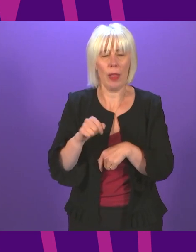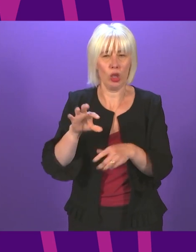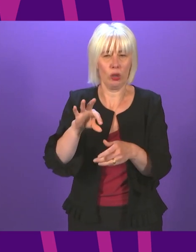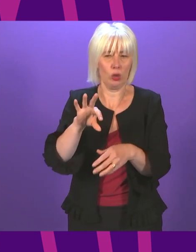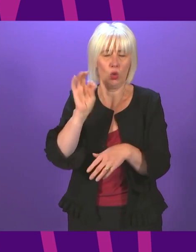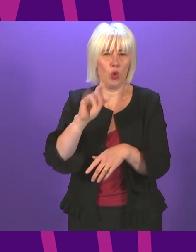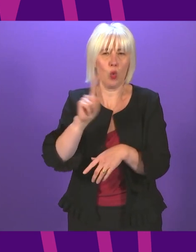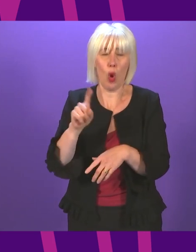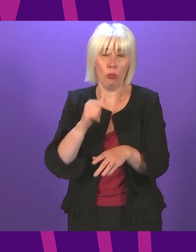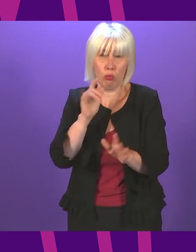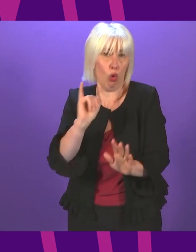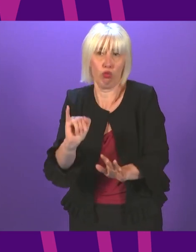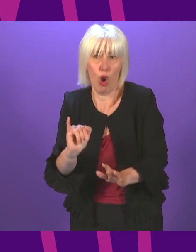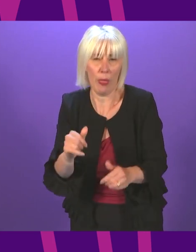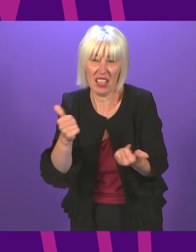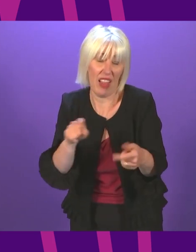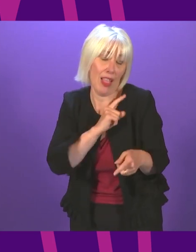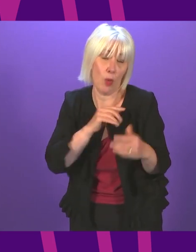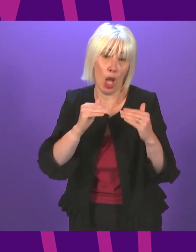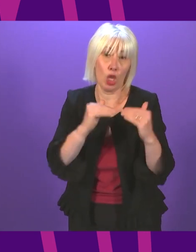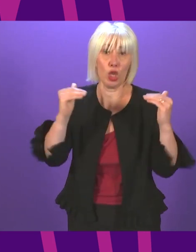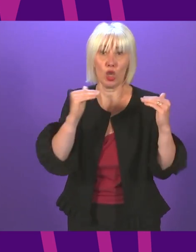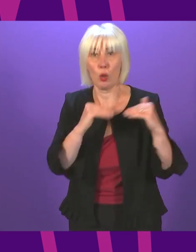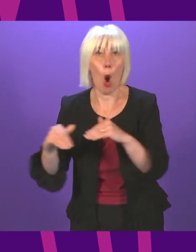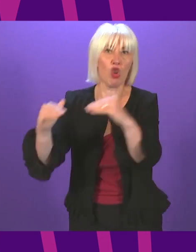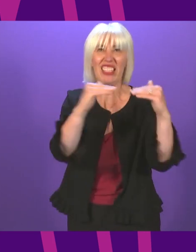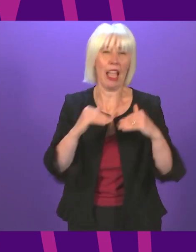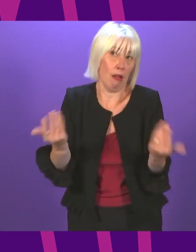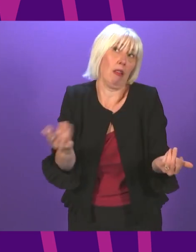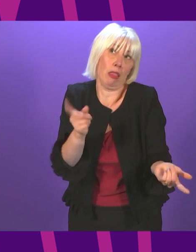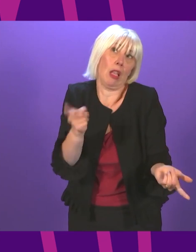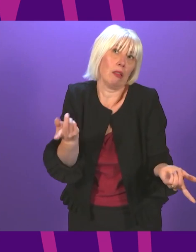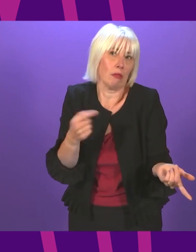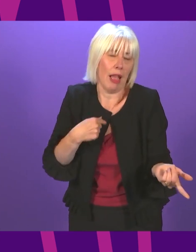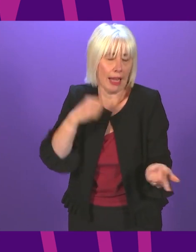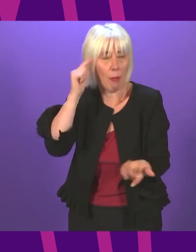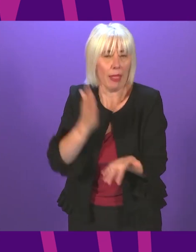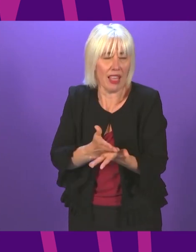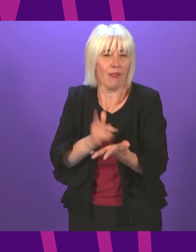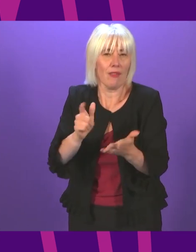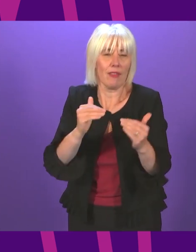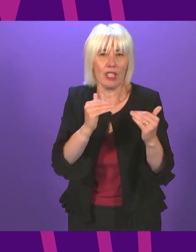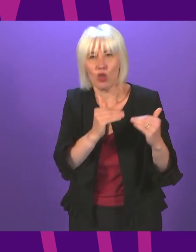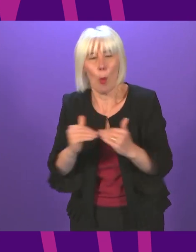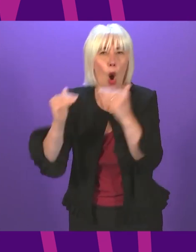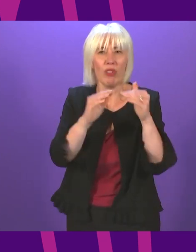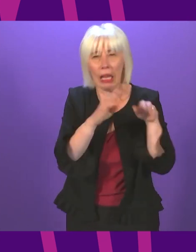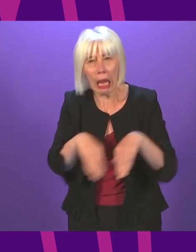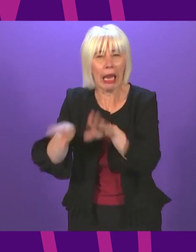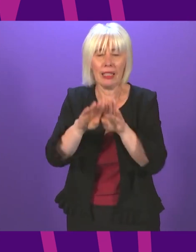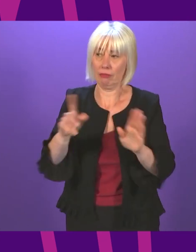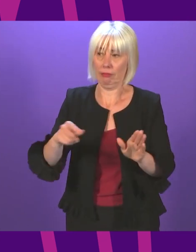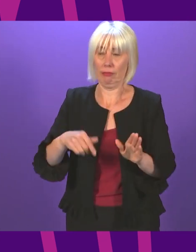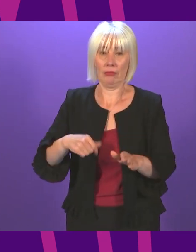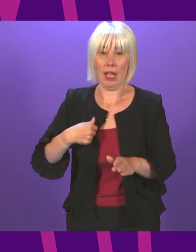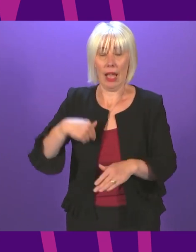that's the essence of democracy I believe fervently and I have done so for all of my adult life that